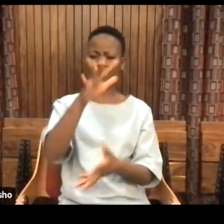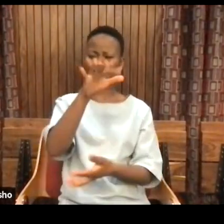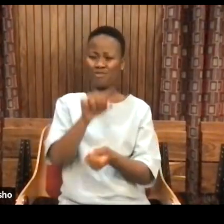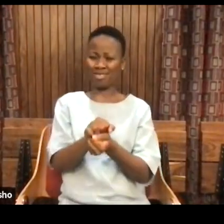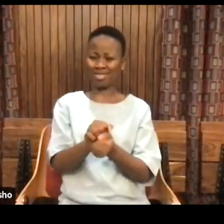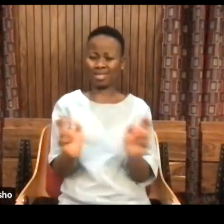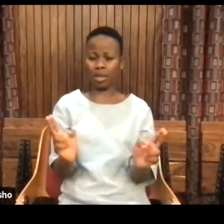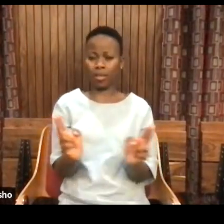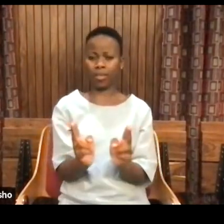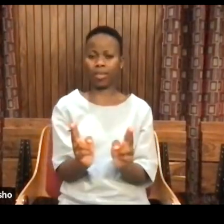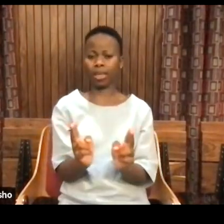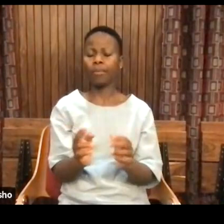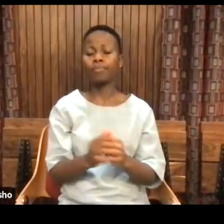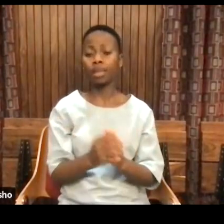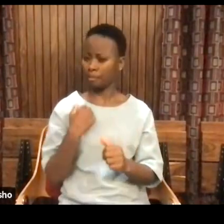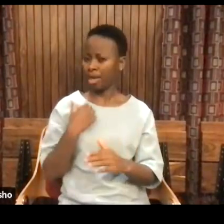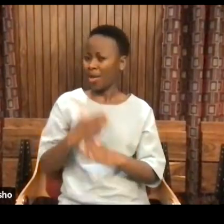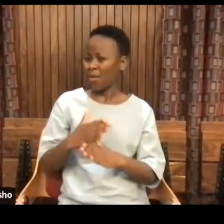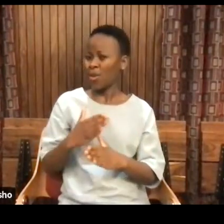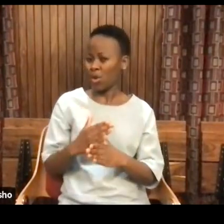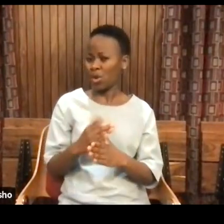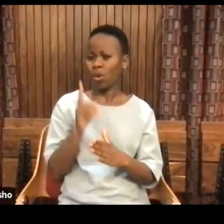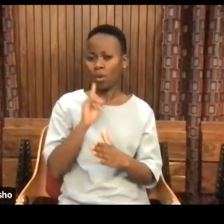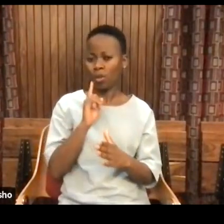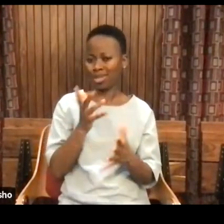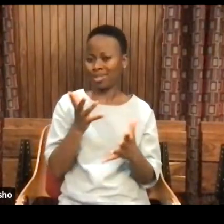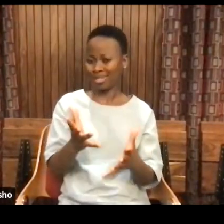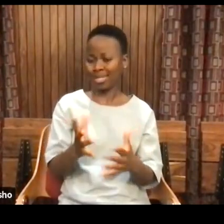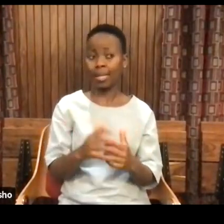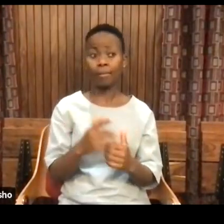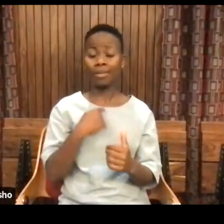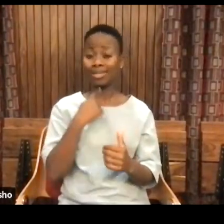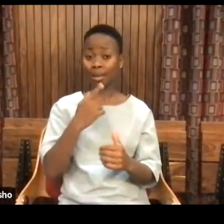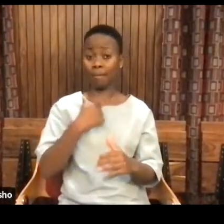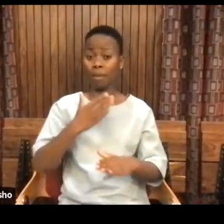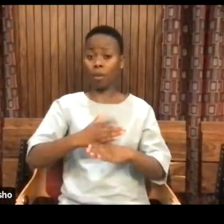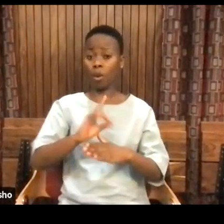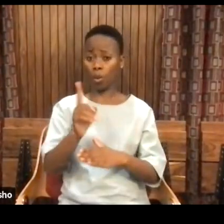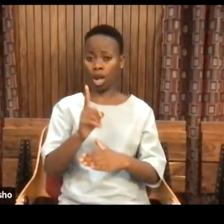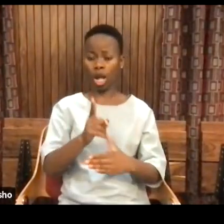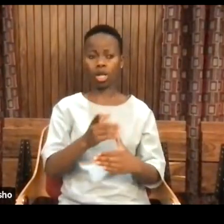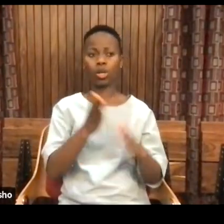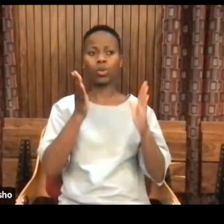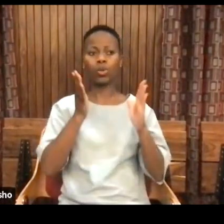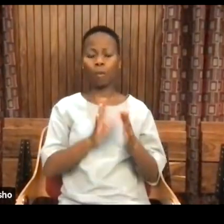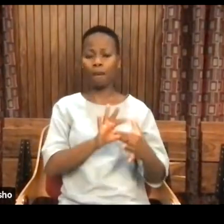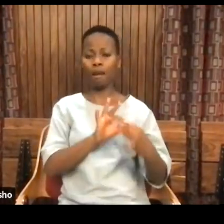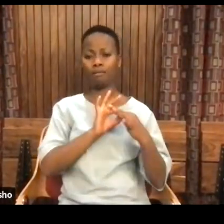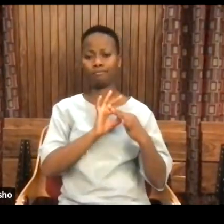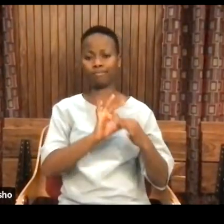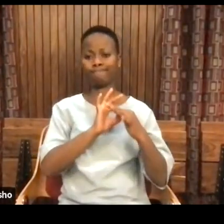work's about the human being's relationship to reality and the many ways we try to avoid it.